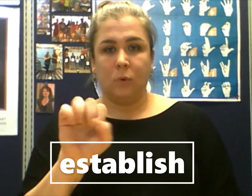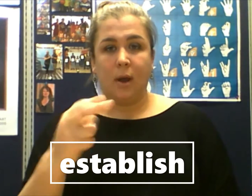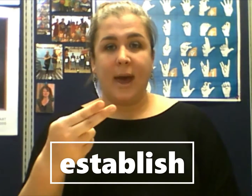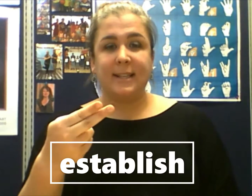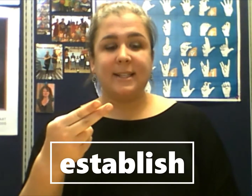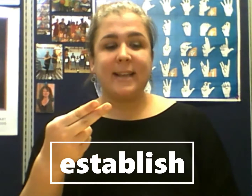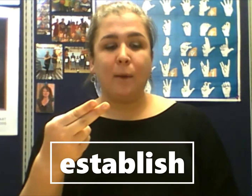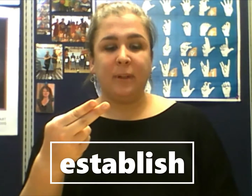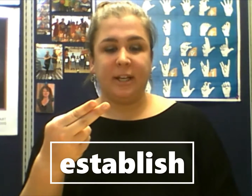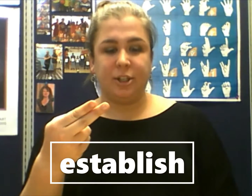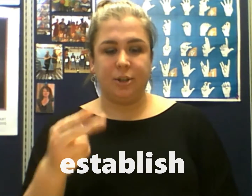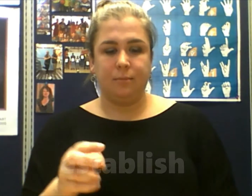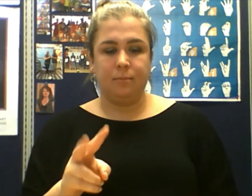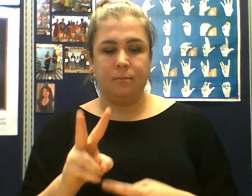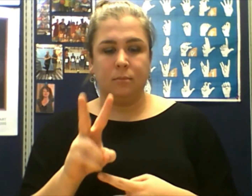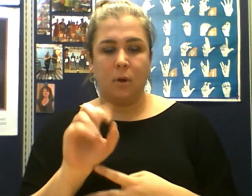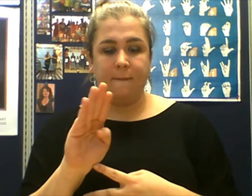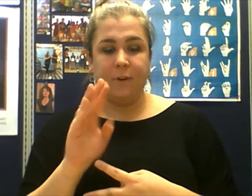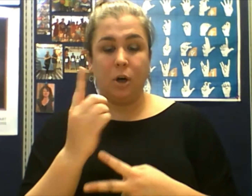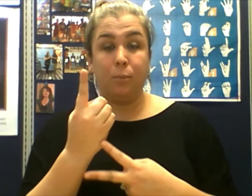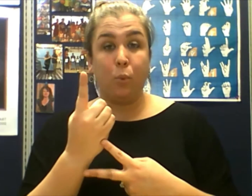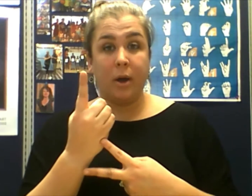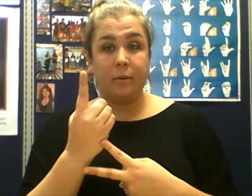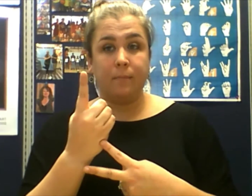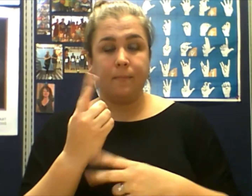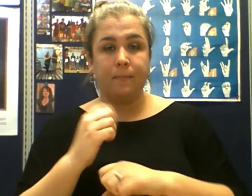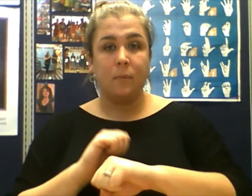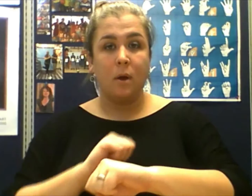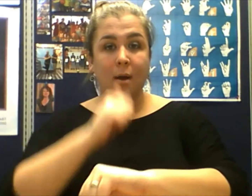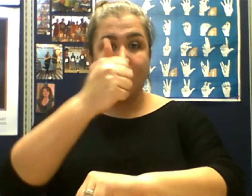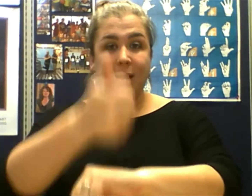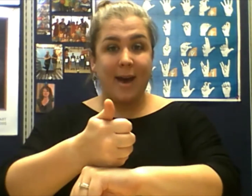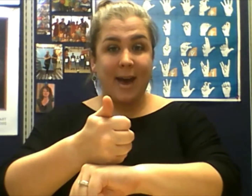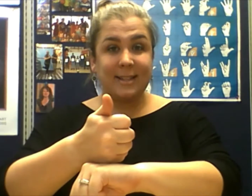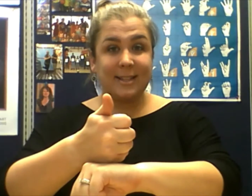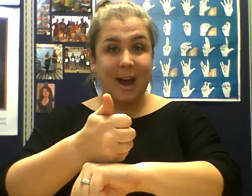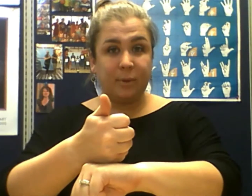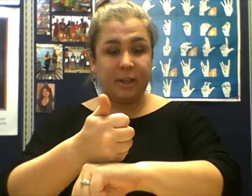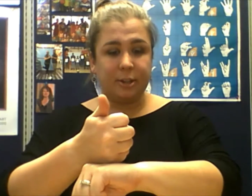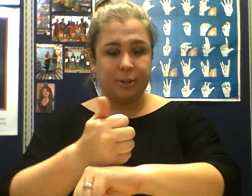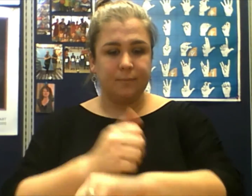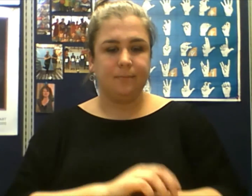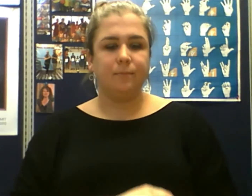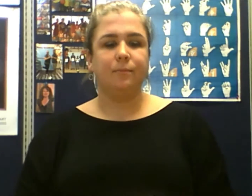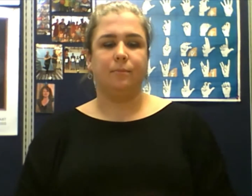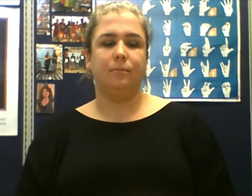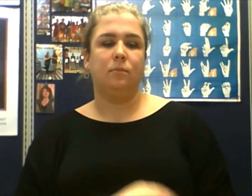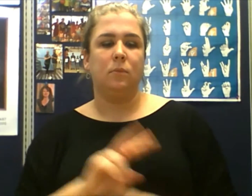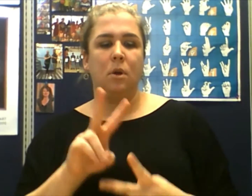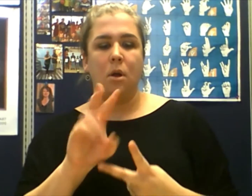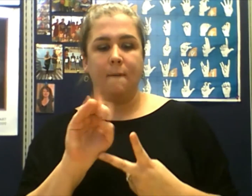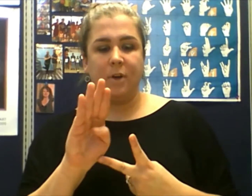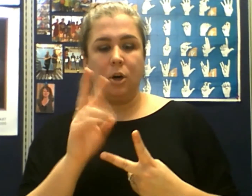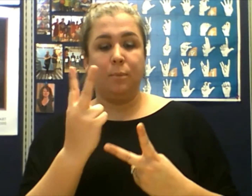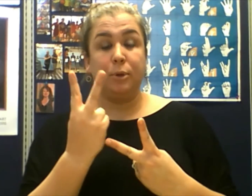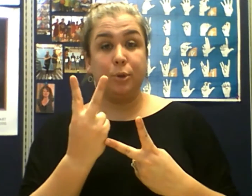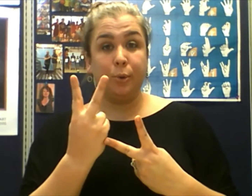Establish, verb 1, establish. Verb 2,